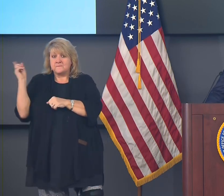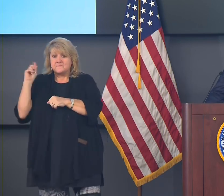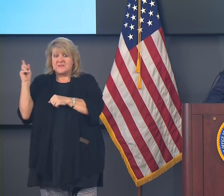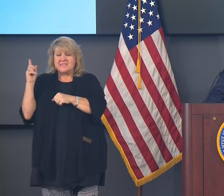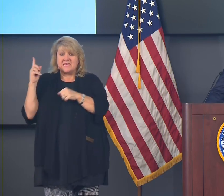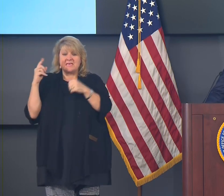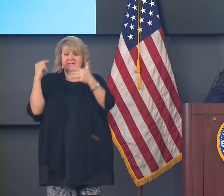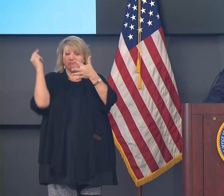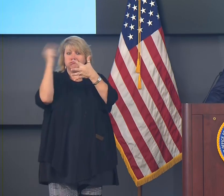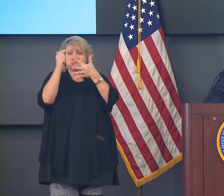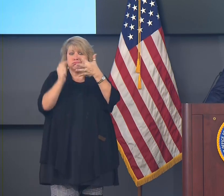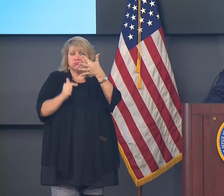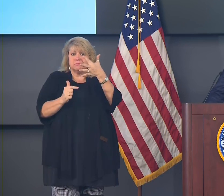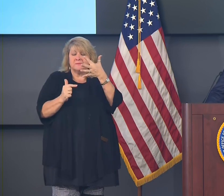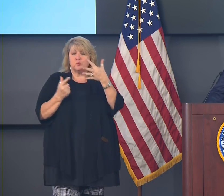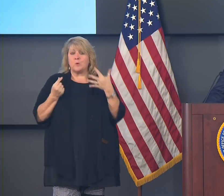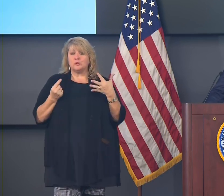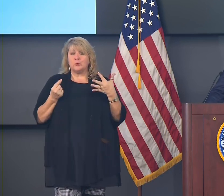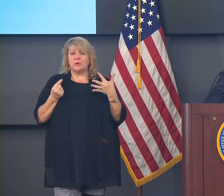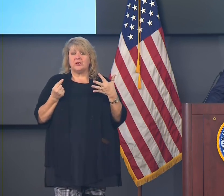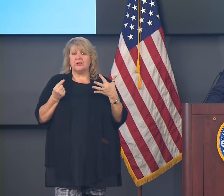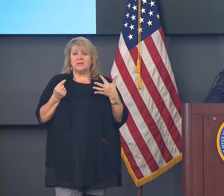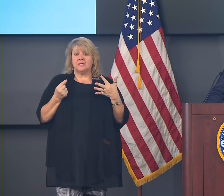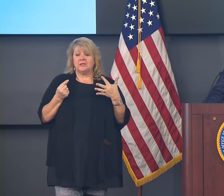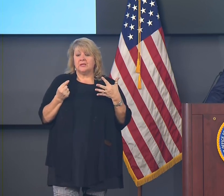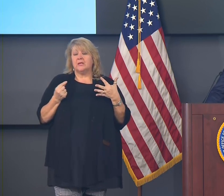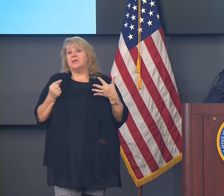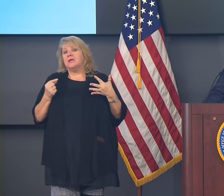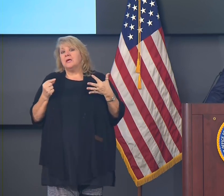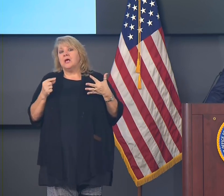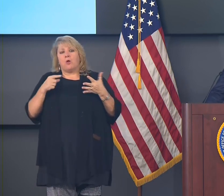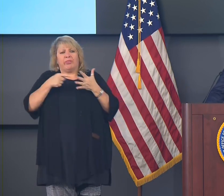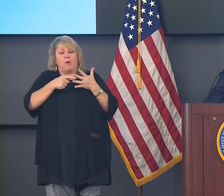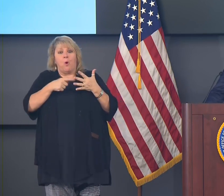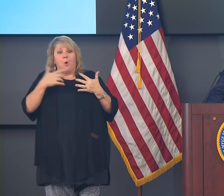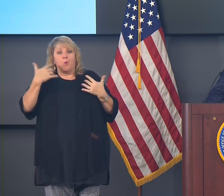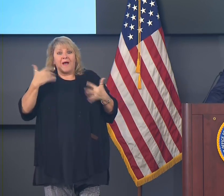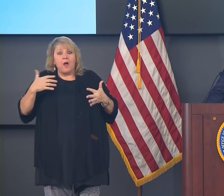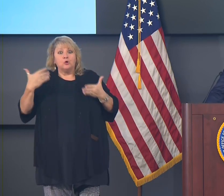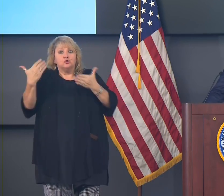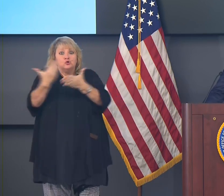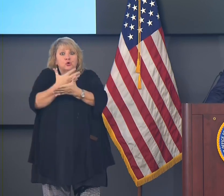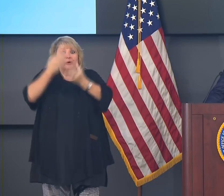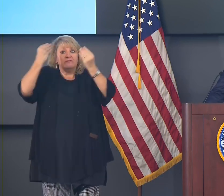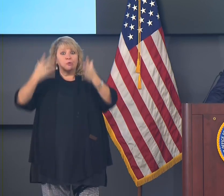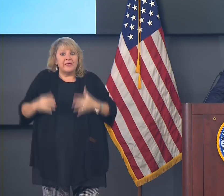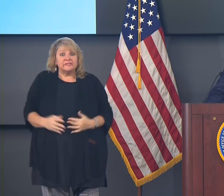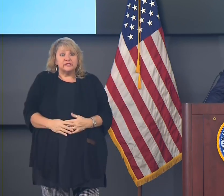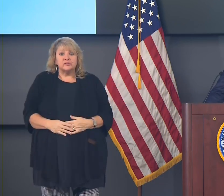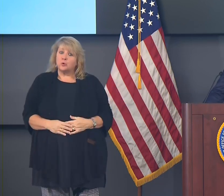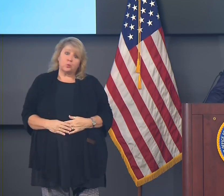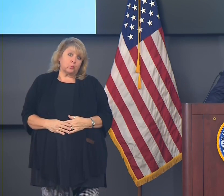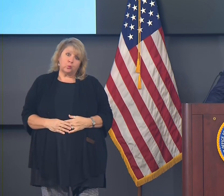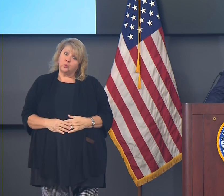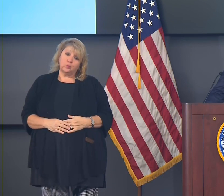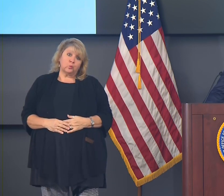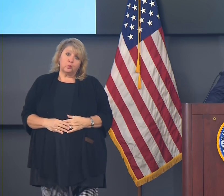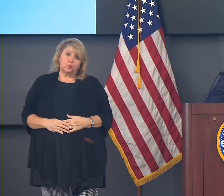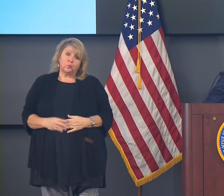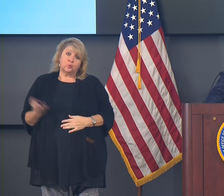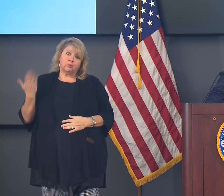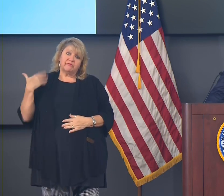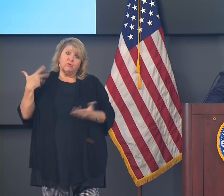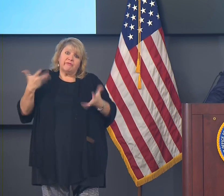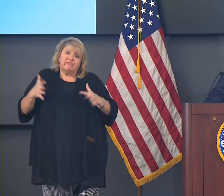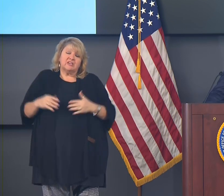it's not mysterious. We know that they work. They've worked before. They will work again, but we have to do our part. And the mask